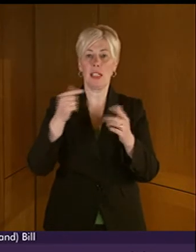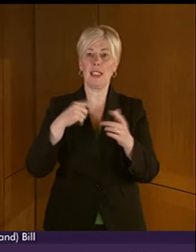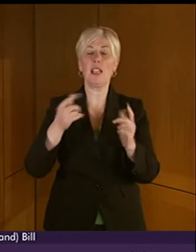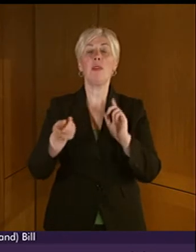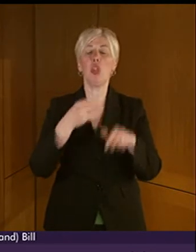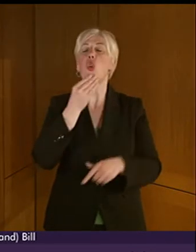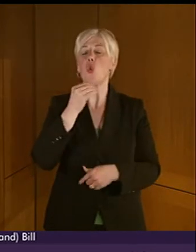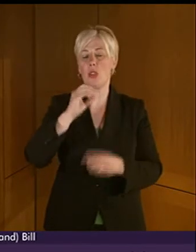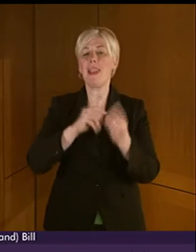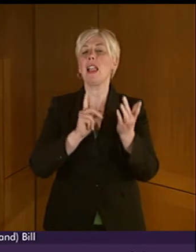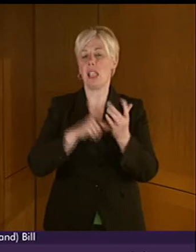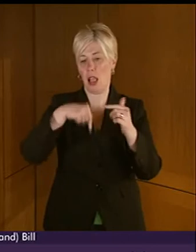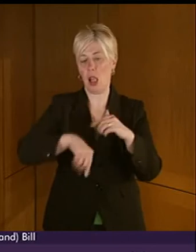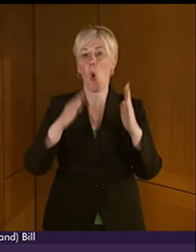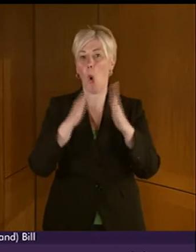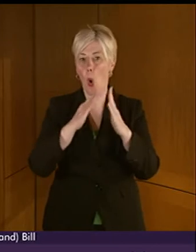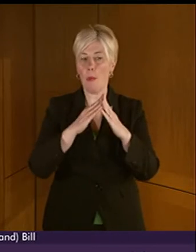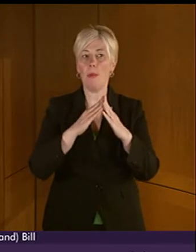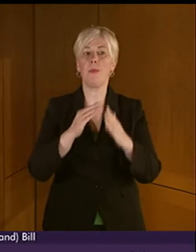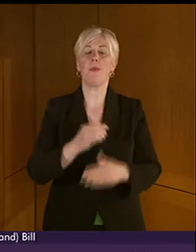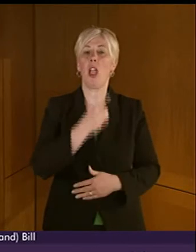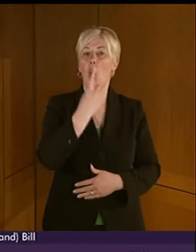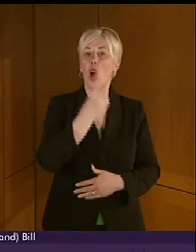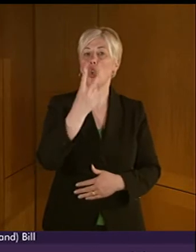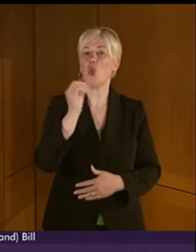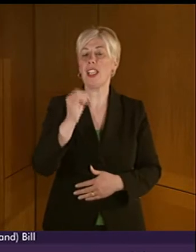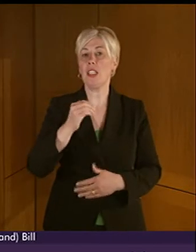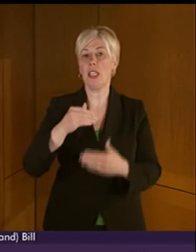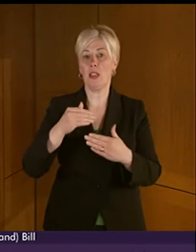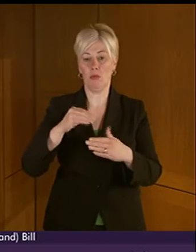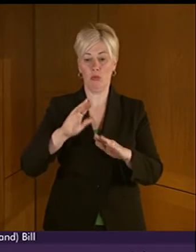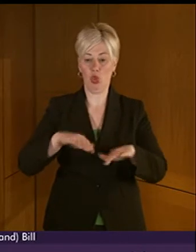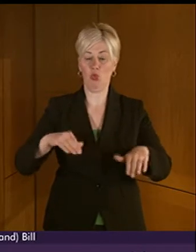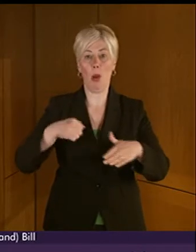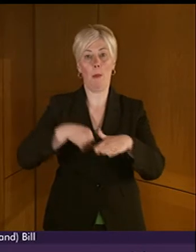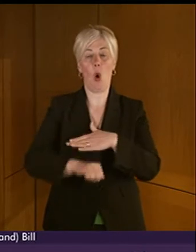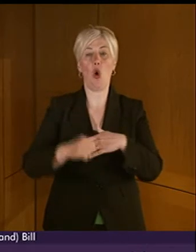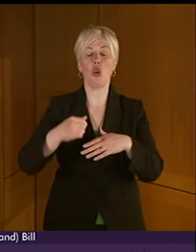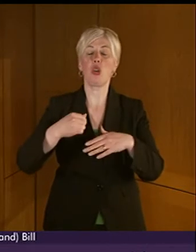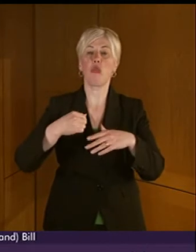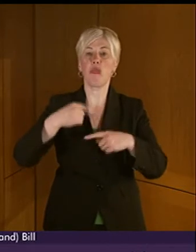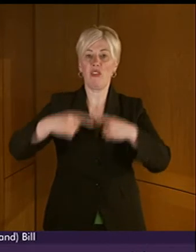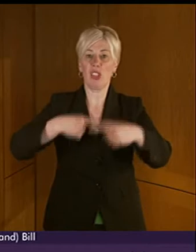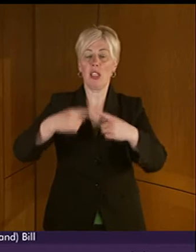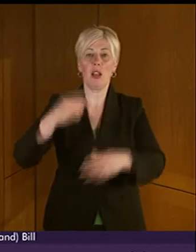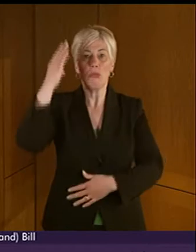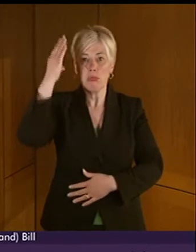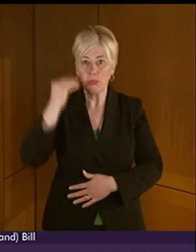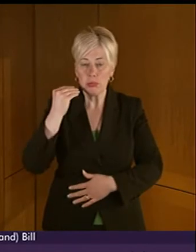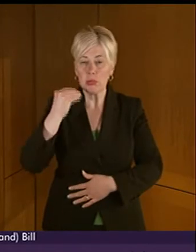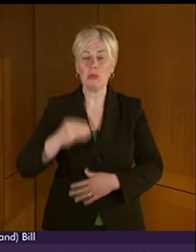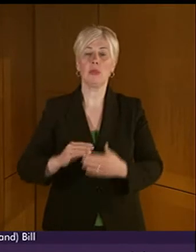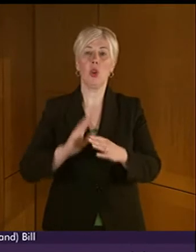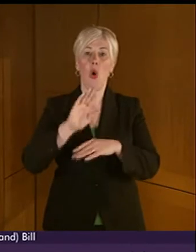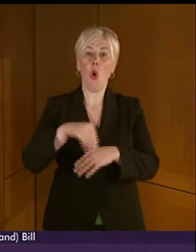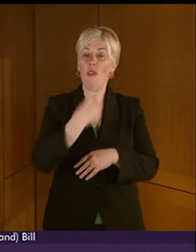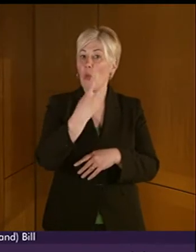There are approximately 120 children born in Scotland each year with a hearing impairment. Over 1,000 children and young people